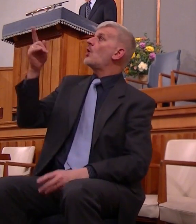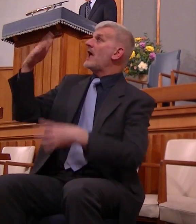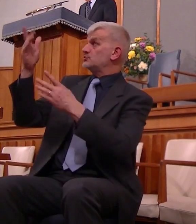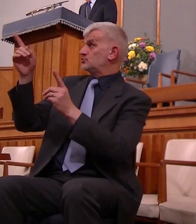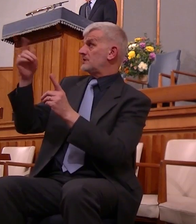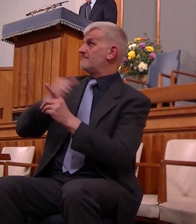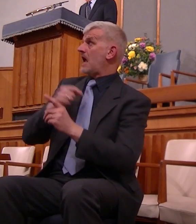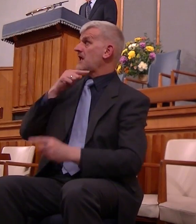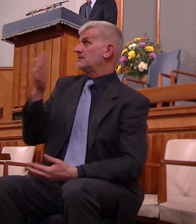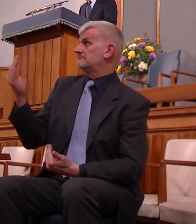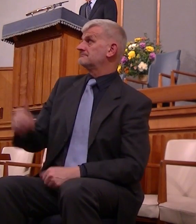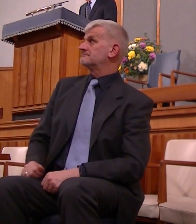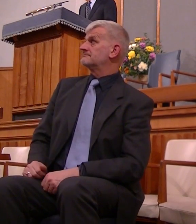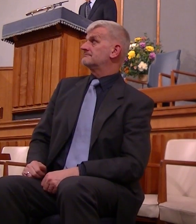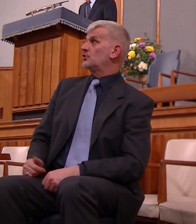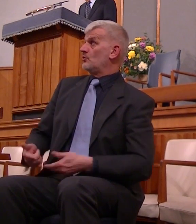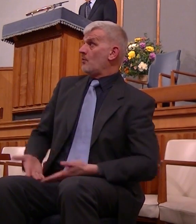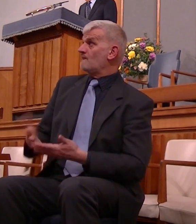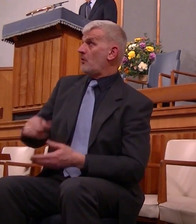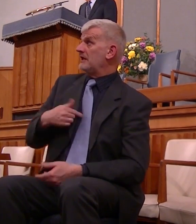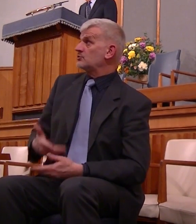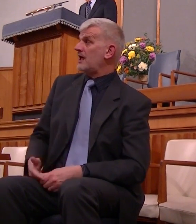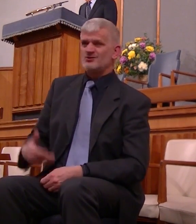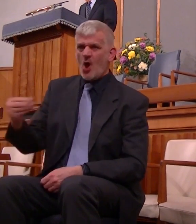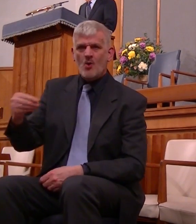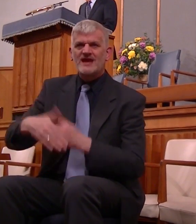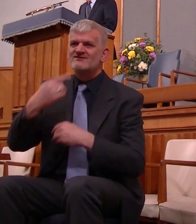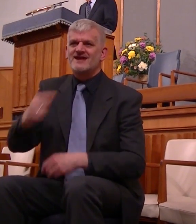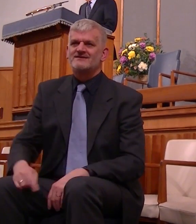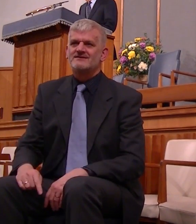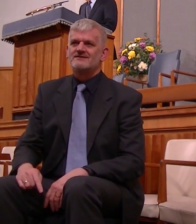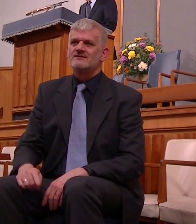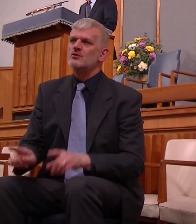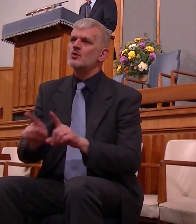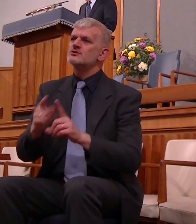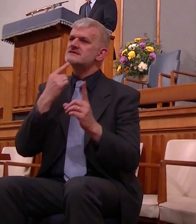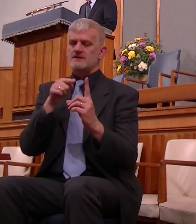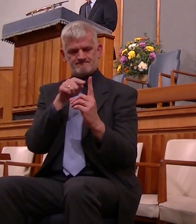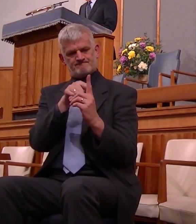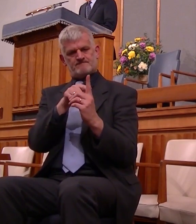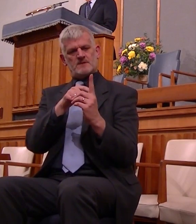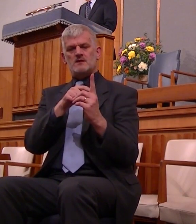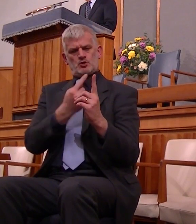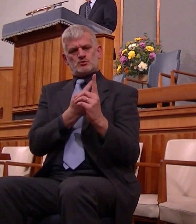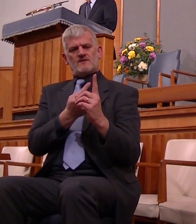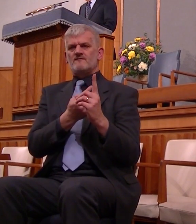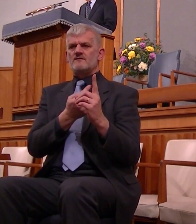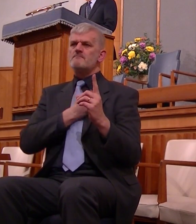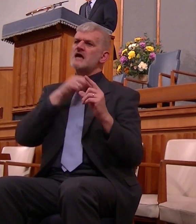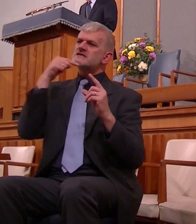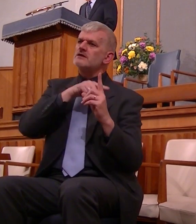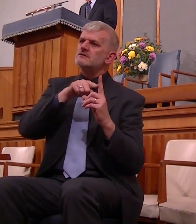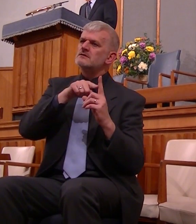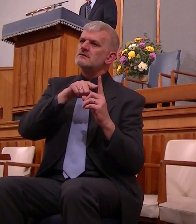this day have I begotten thee and again I will be to him a father and he shall